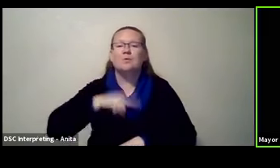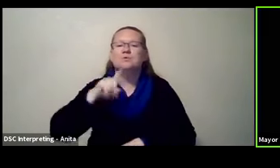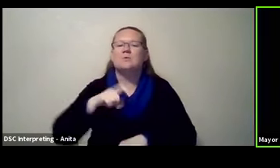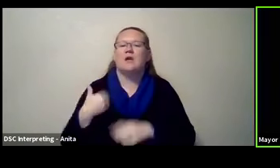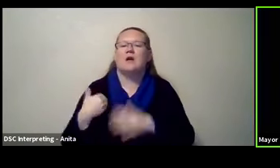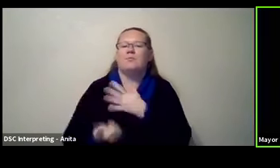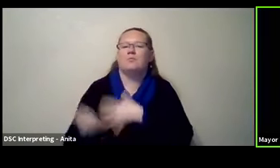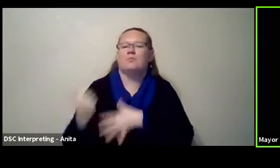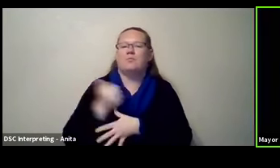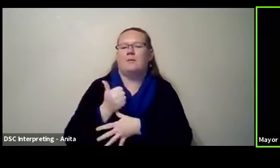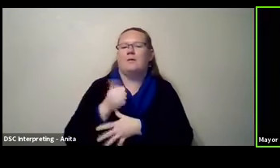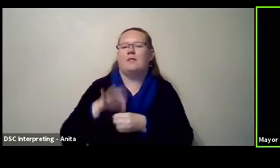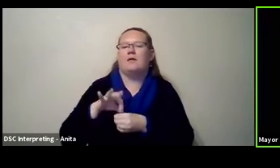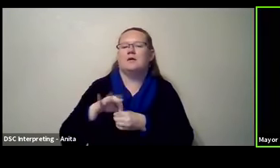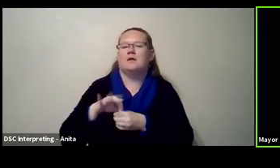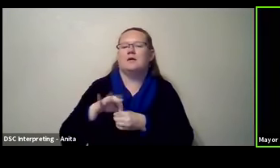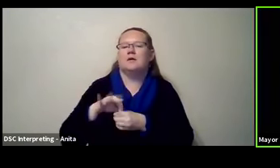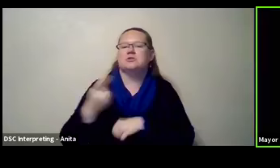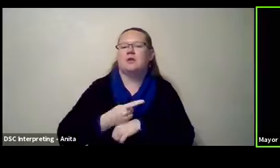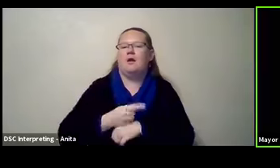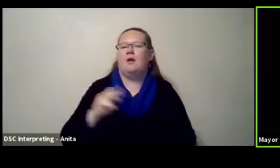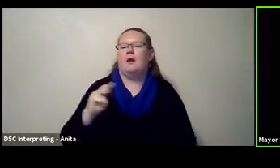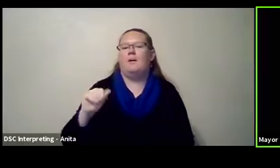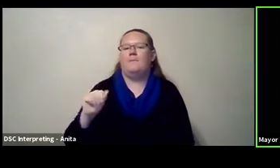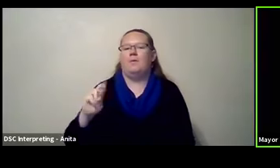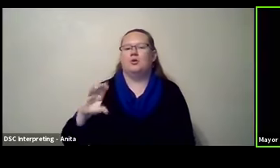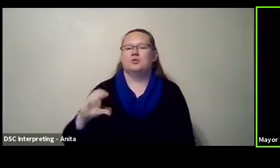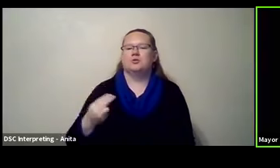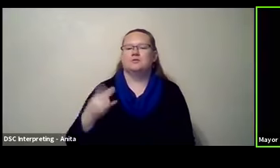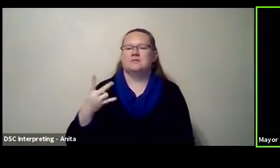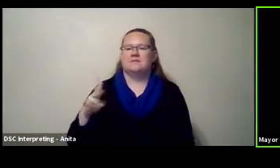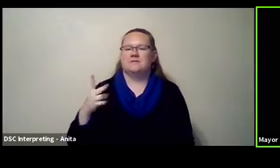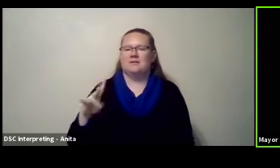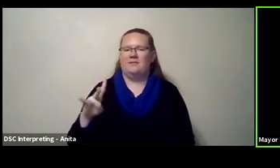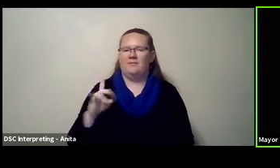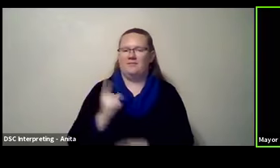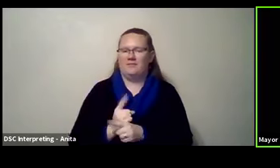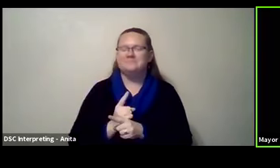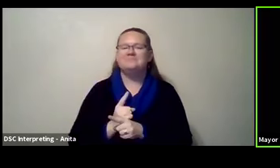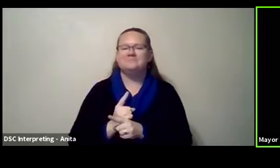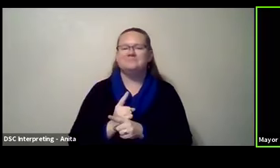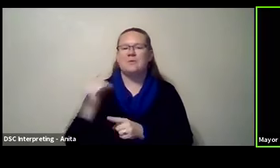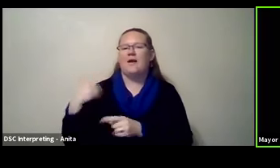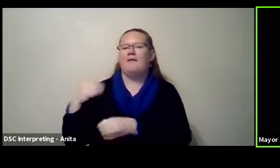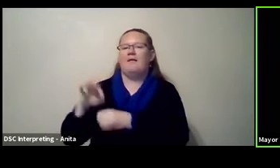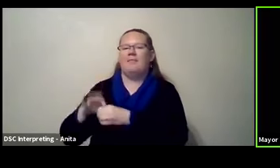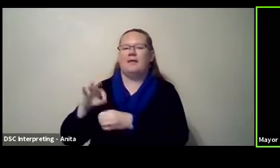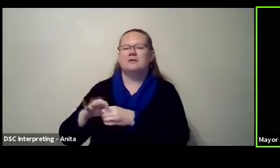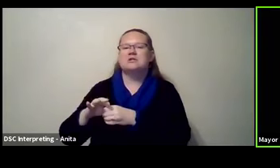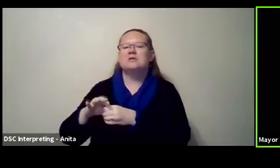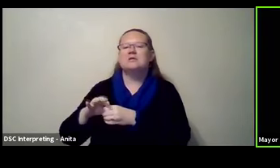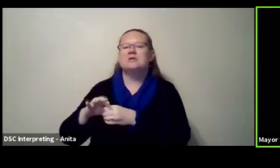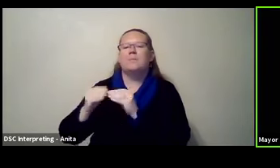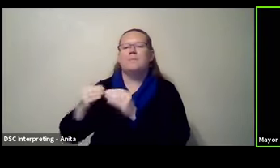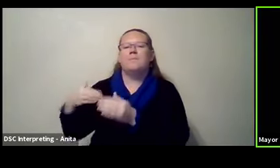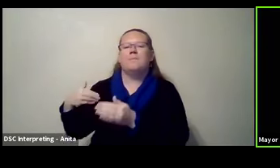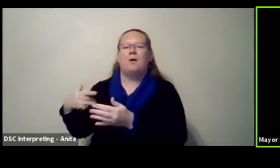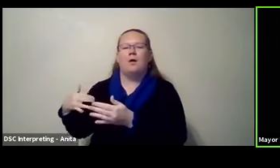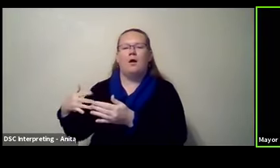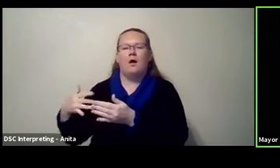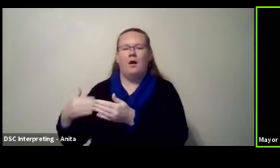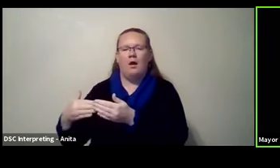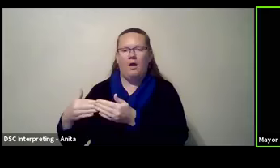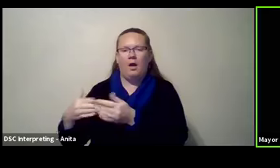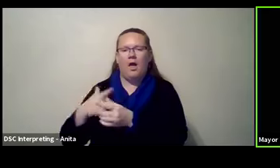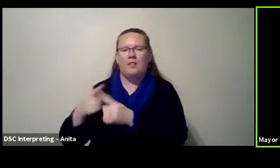was supposed to take place. It was supposed to conclude. Um, so there was the election before March 17th. And then given the